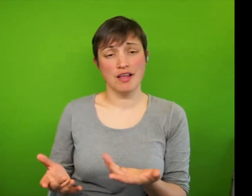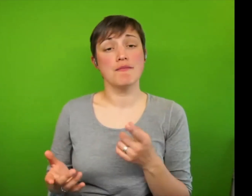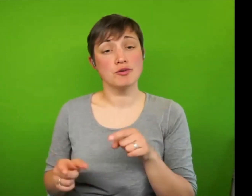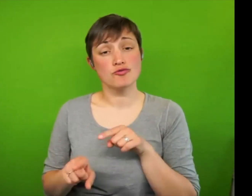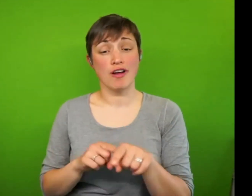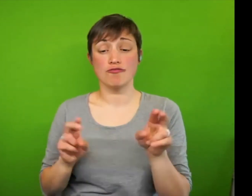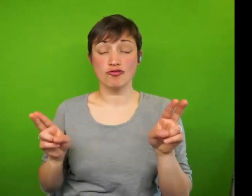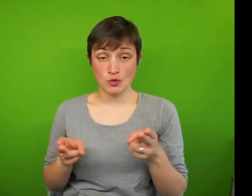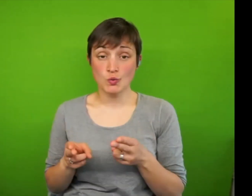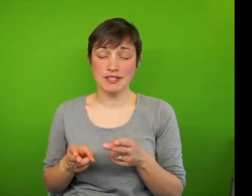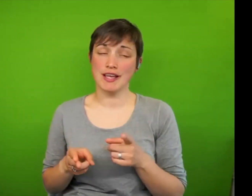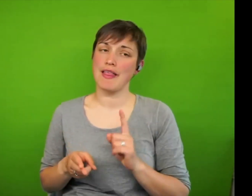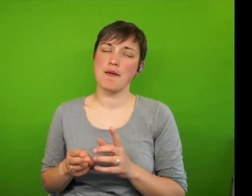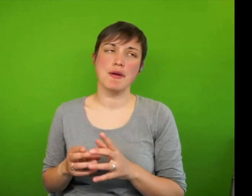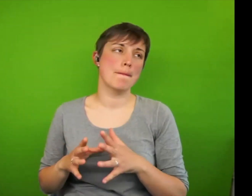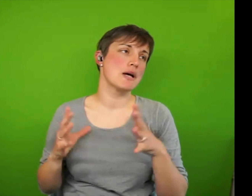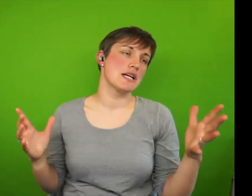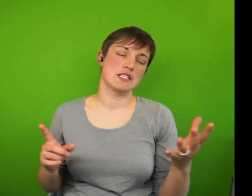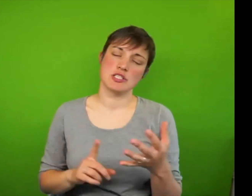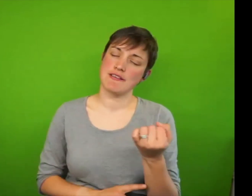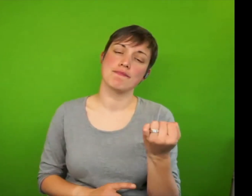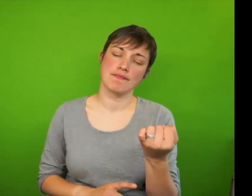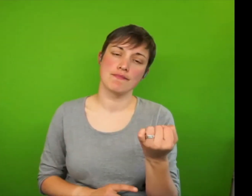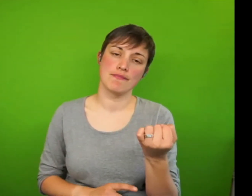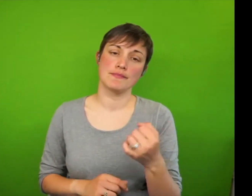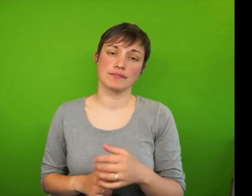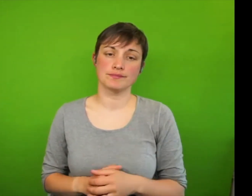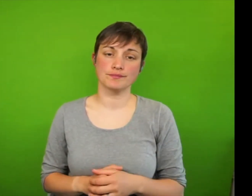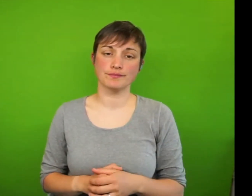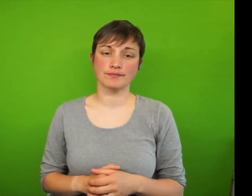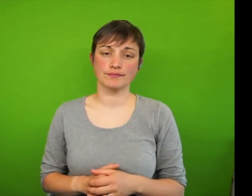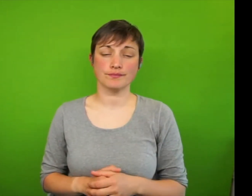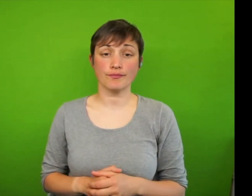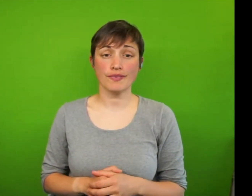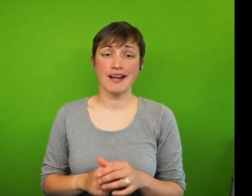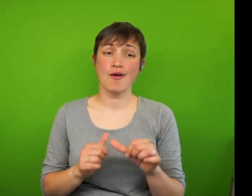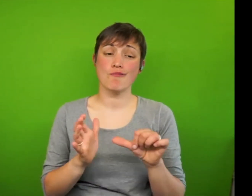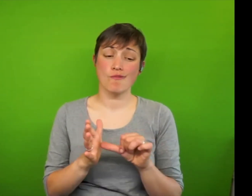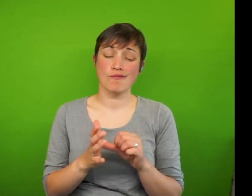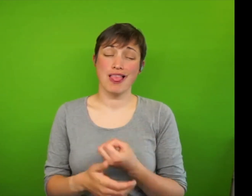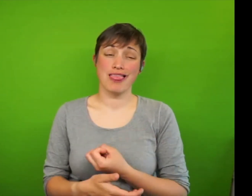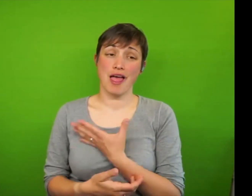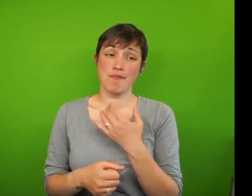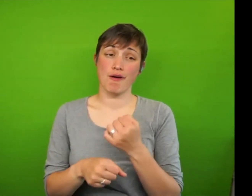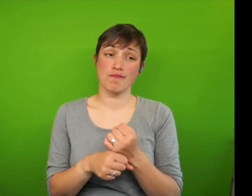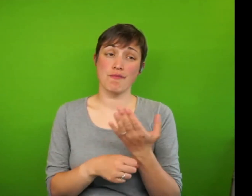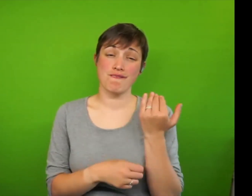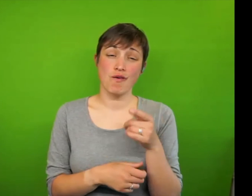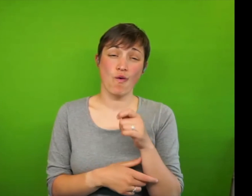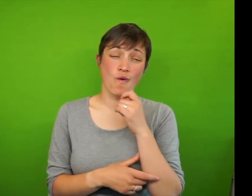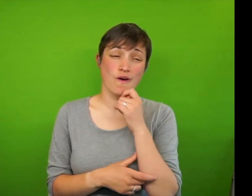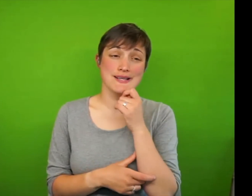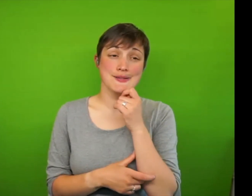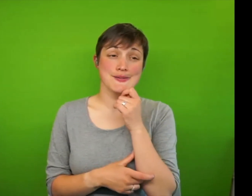would be a big achievement. The problem with the last Labour government was it didn't, it kind of,